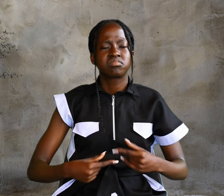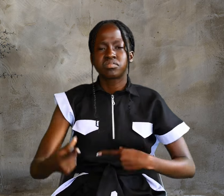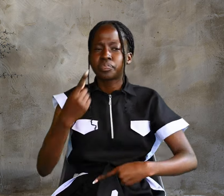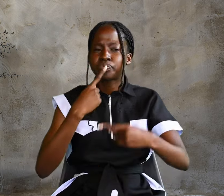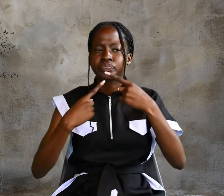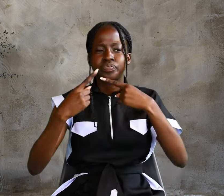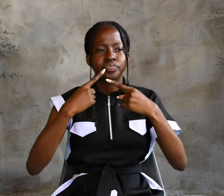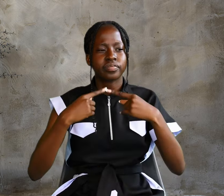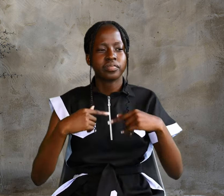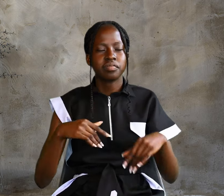come.